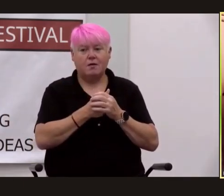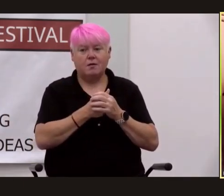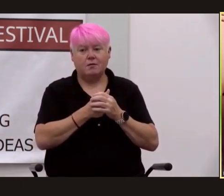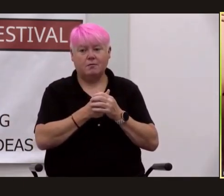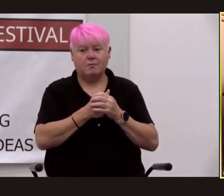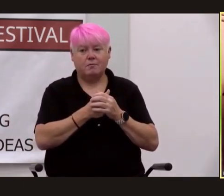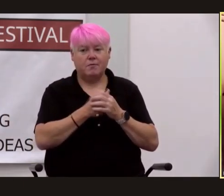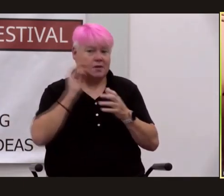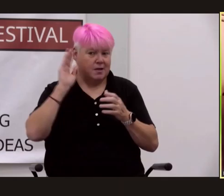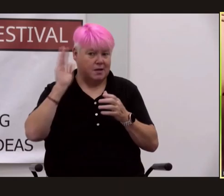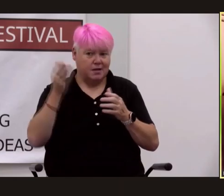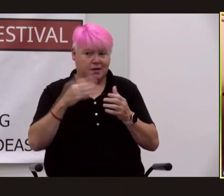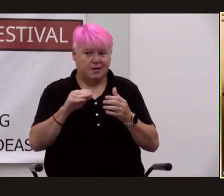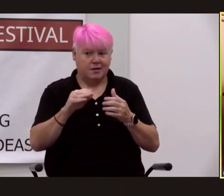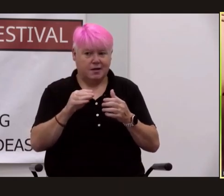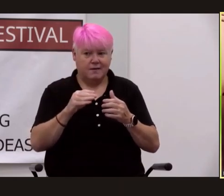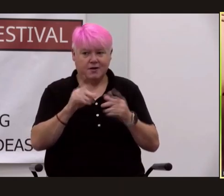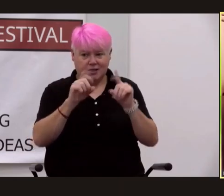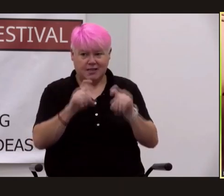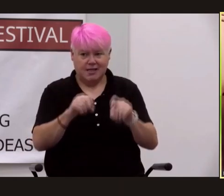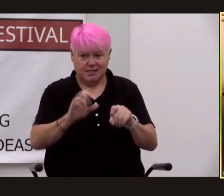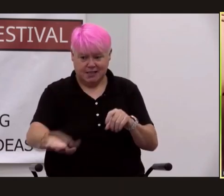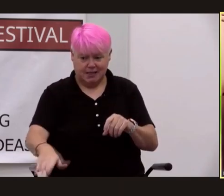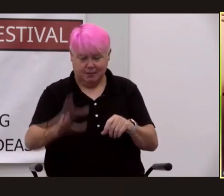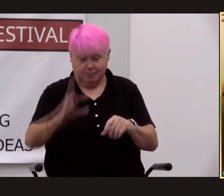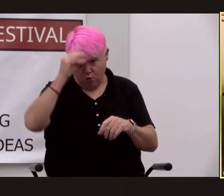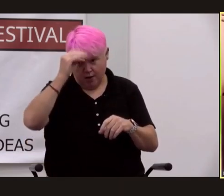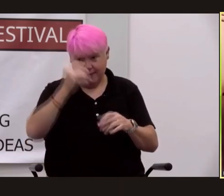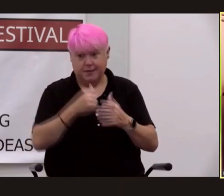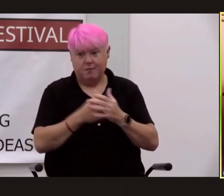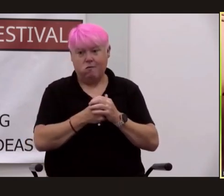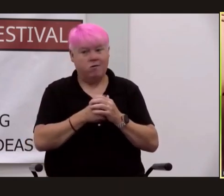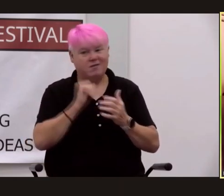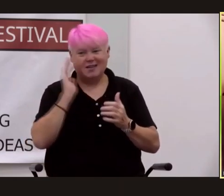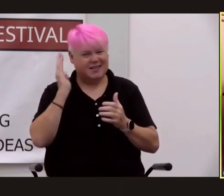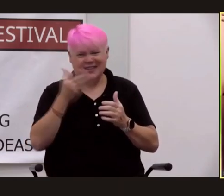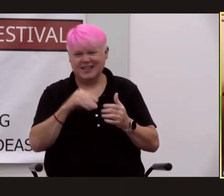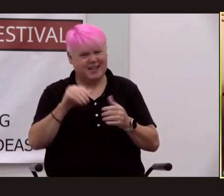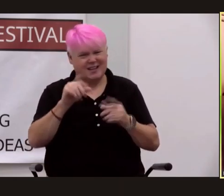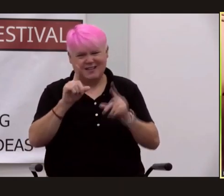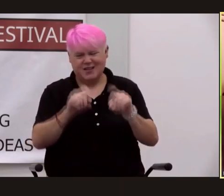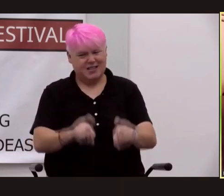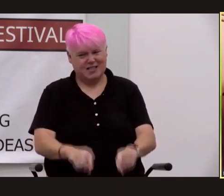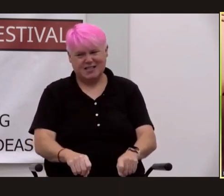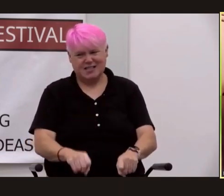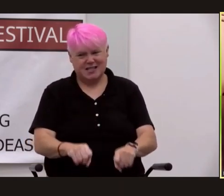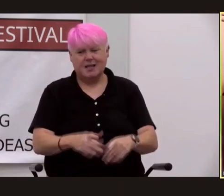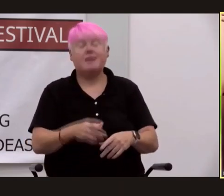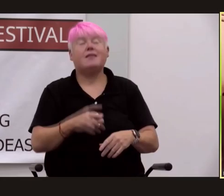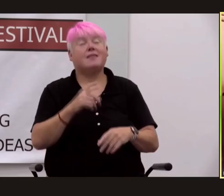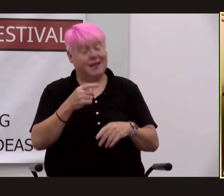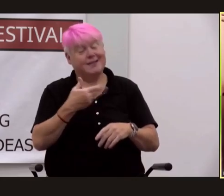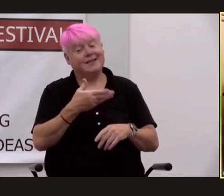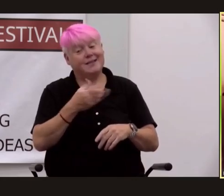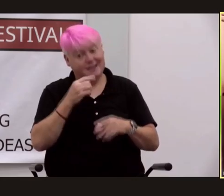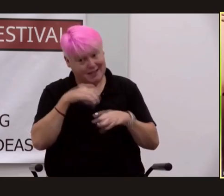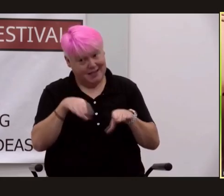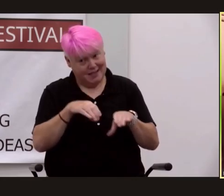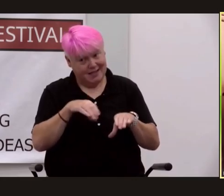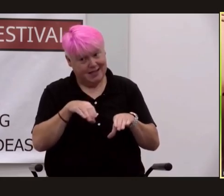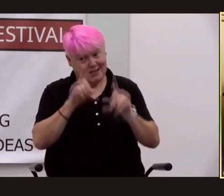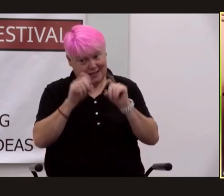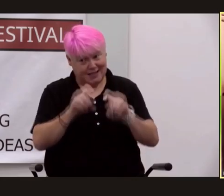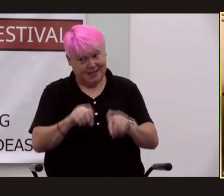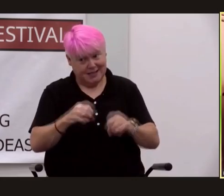was thin man's other name little boy uh they had never even tested it they tested a fat man in new mexico and it worked and